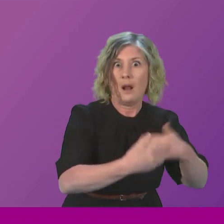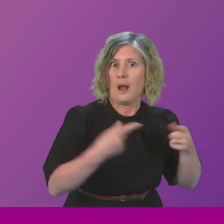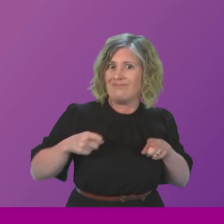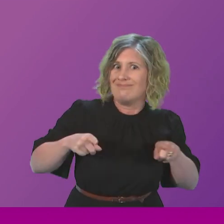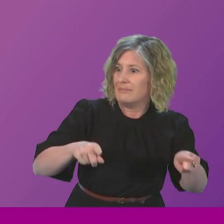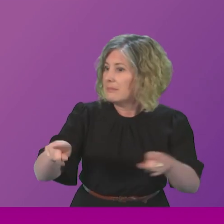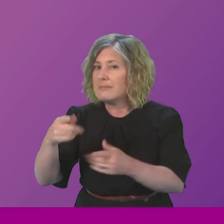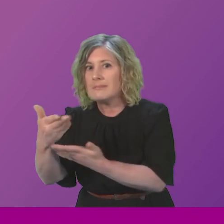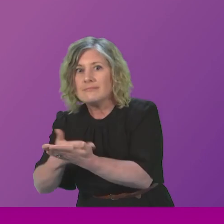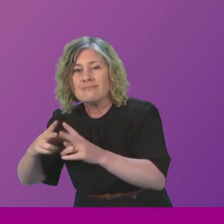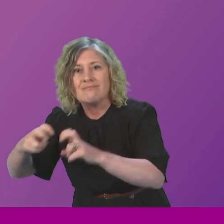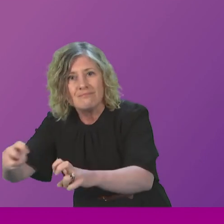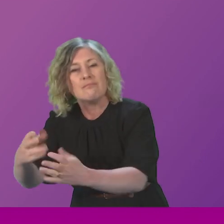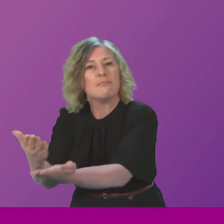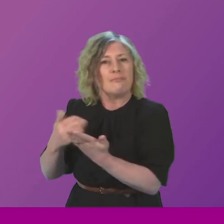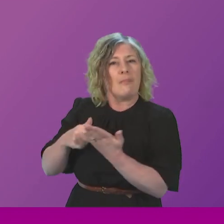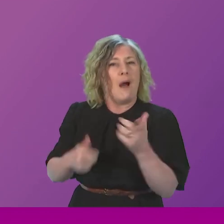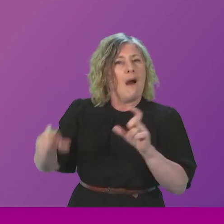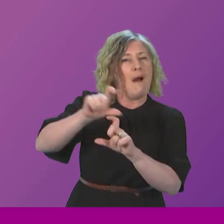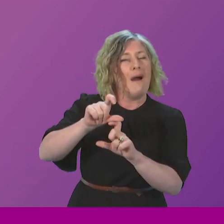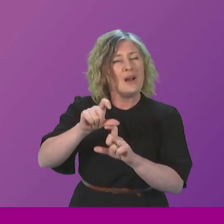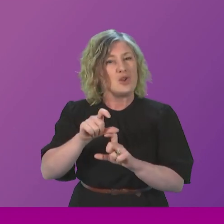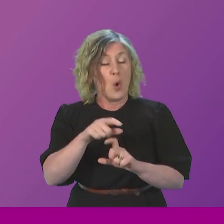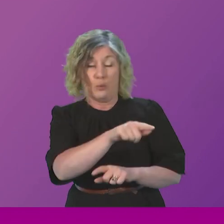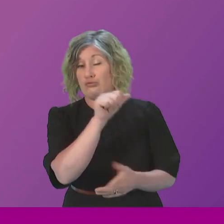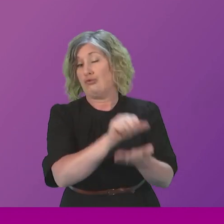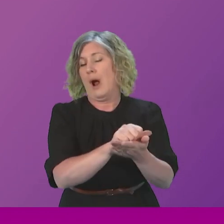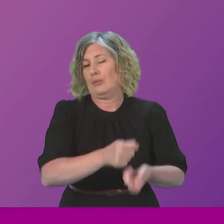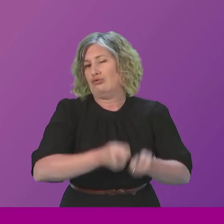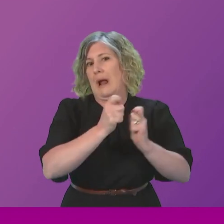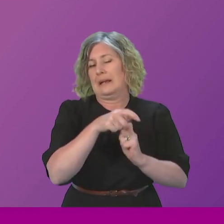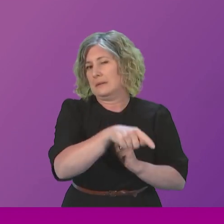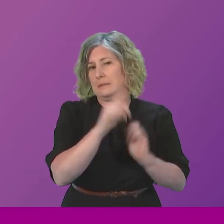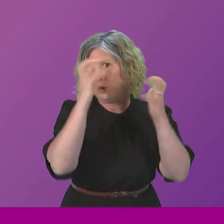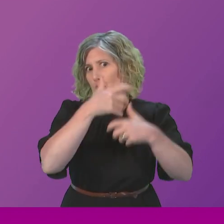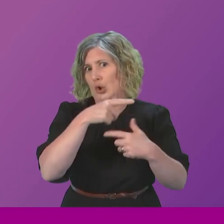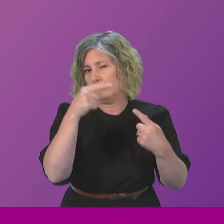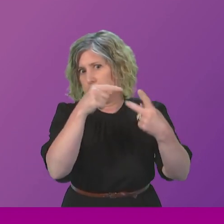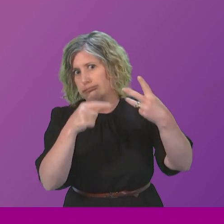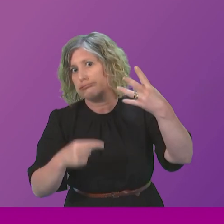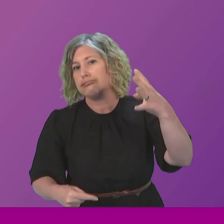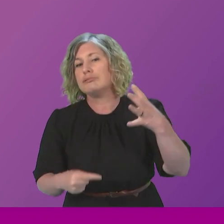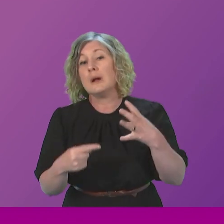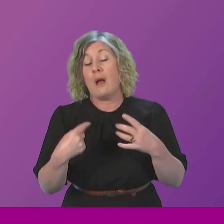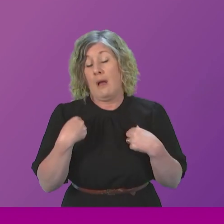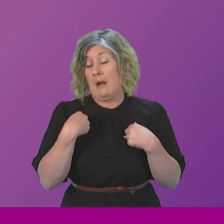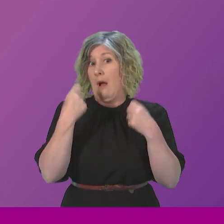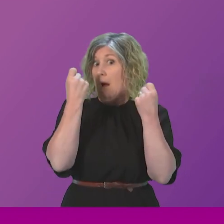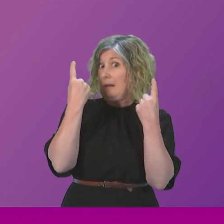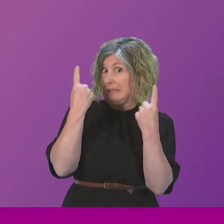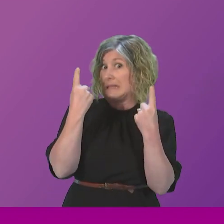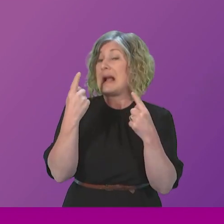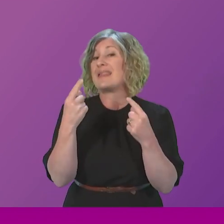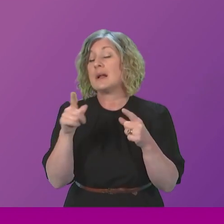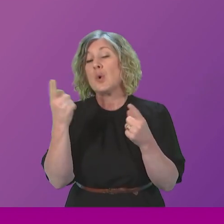Anas Awar's right to raise in this chamber, that is being taken. And, of course, my understanding, certainly, is that a number of the oversight